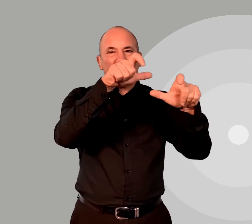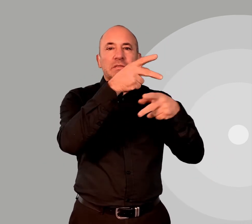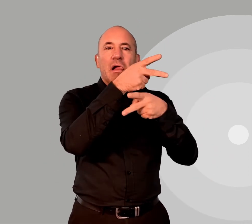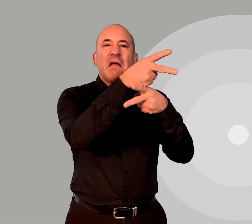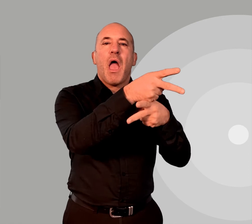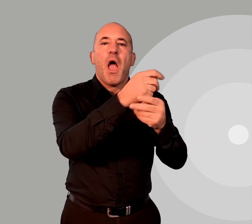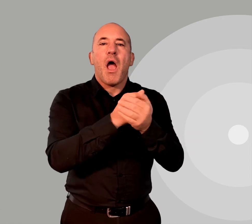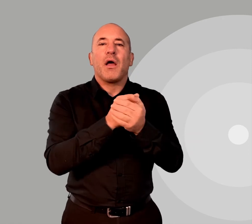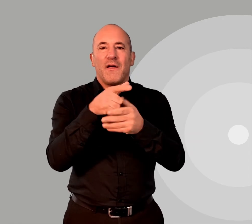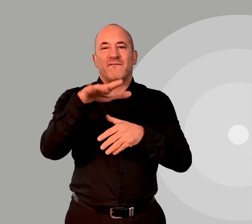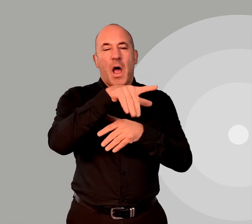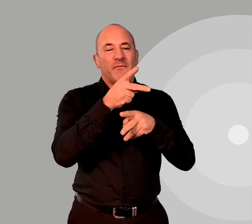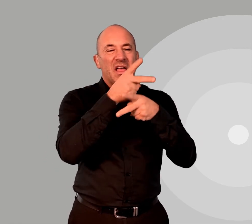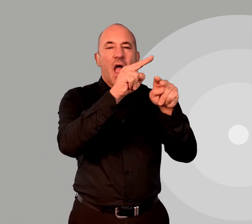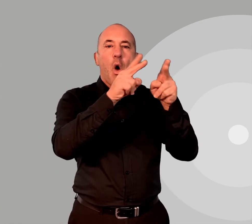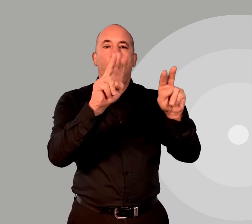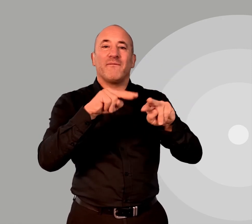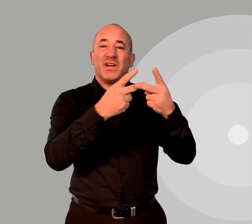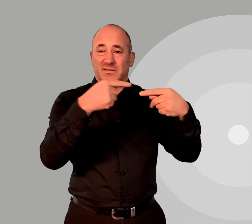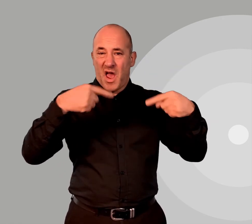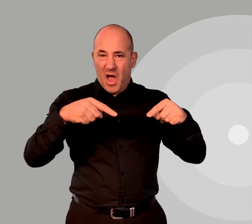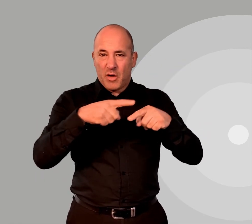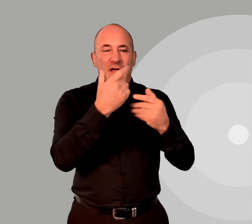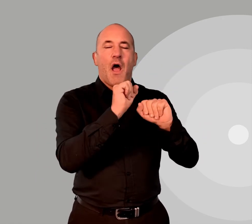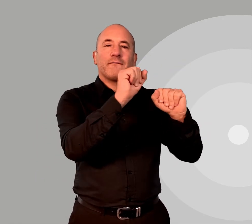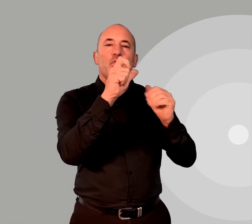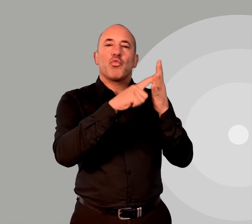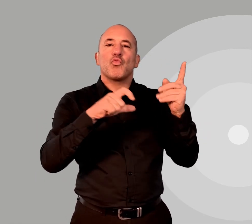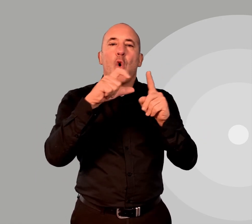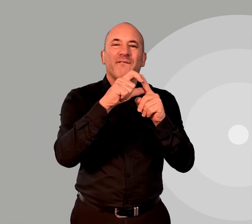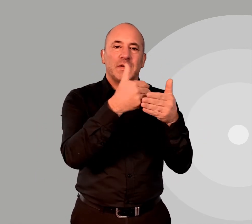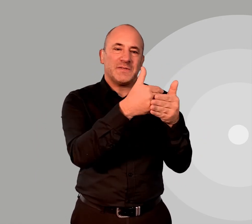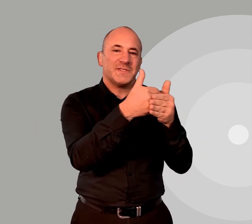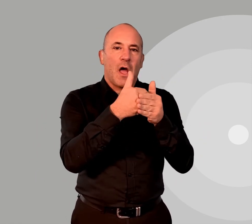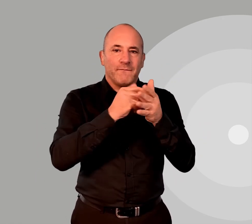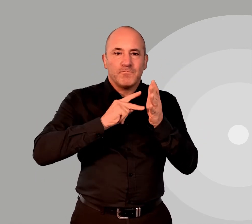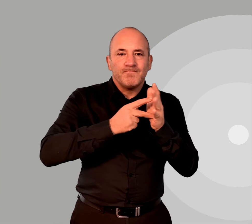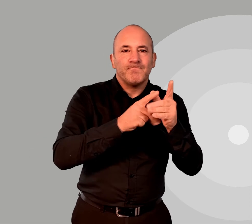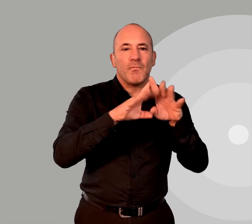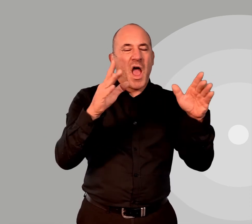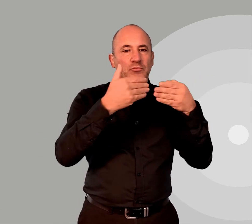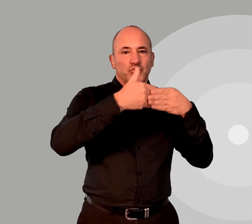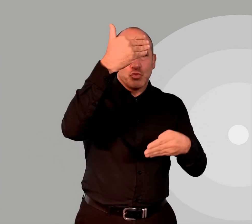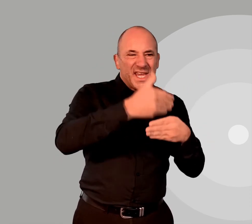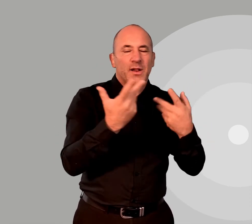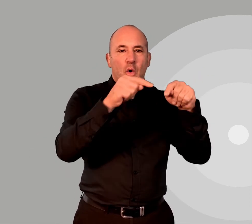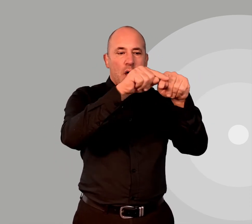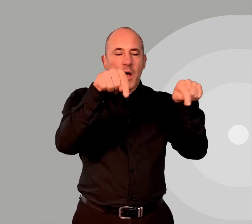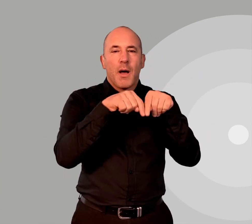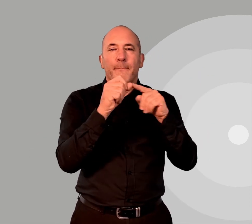You can visit relatives in care homes with Covid secure arrangements such as substantial screens, visiting